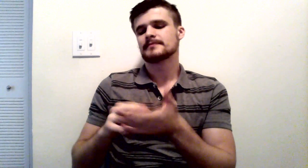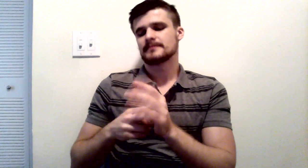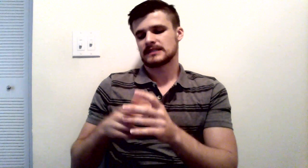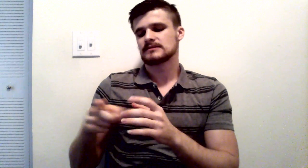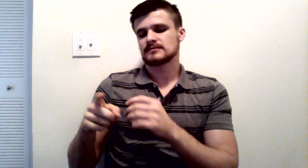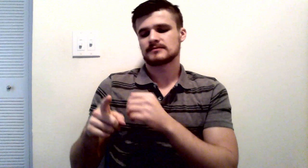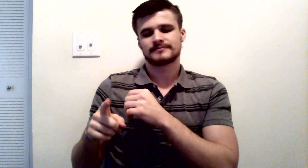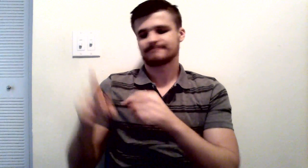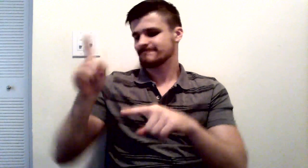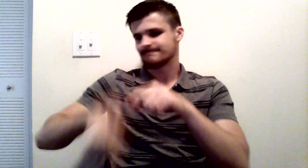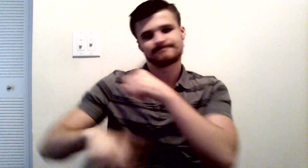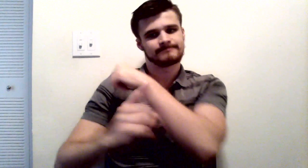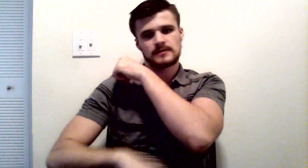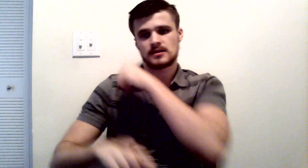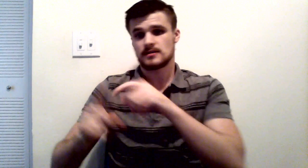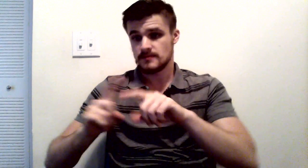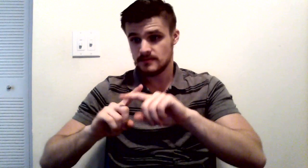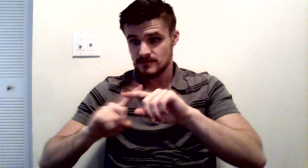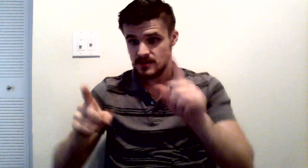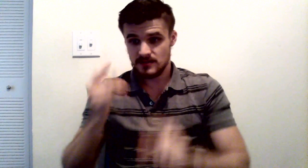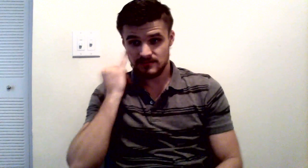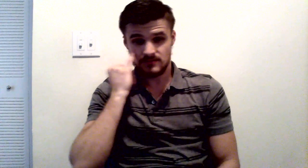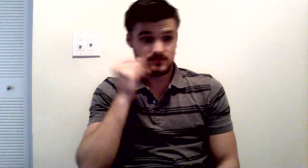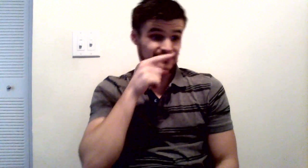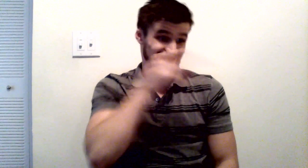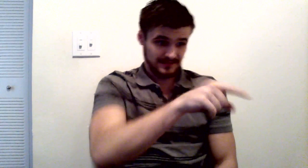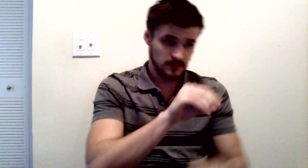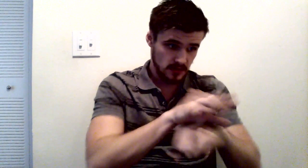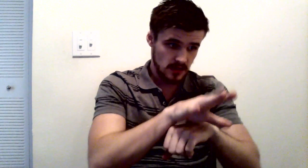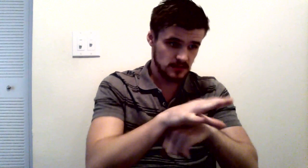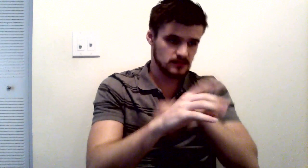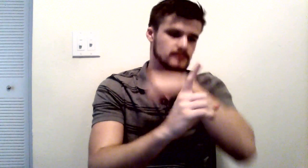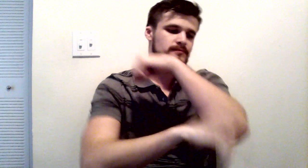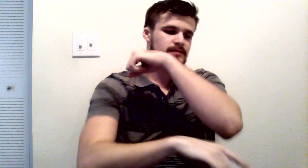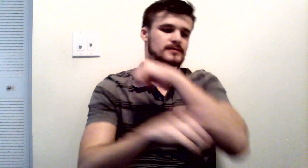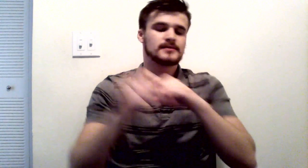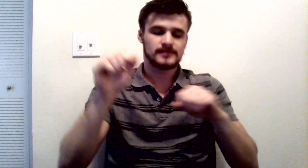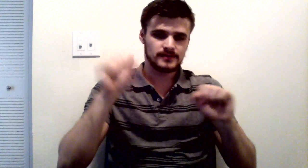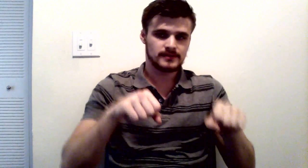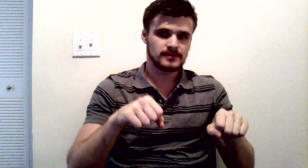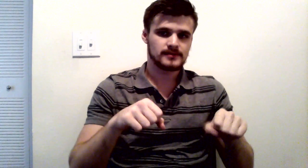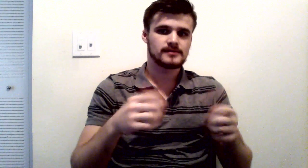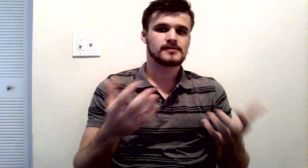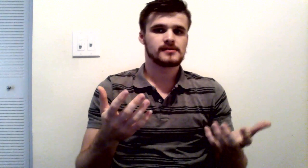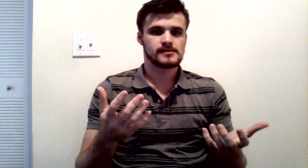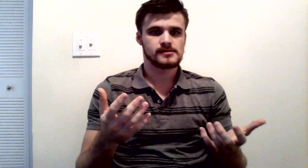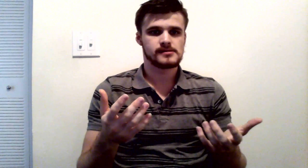television set. Now, did that cause? We don't know. But it's an alternative theory of causation.